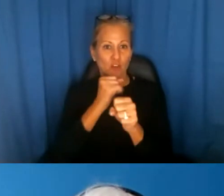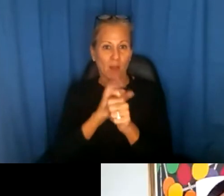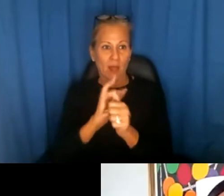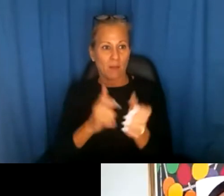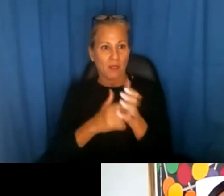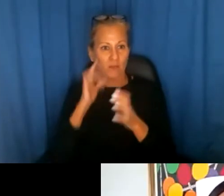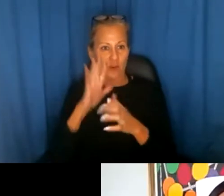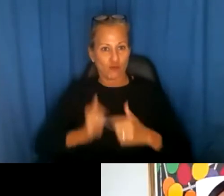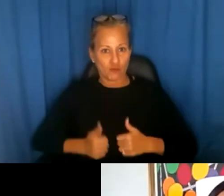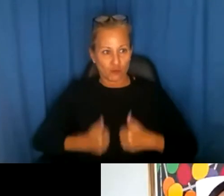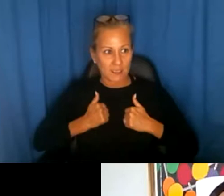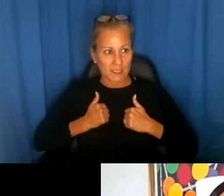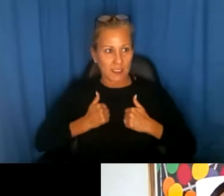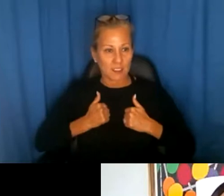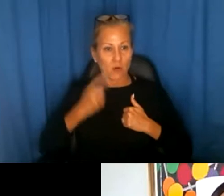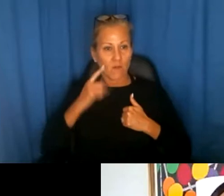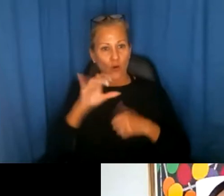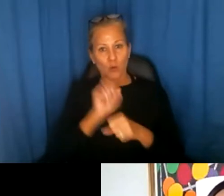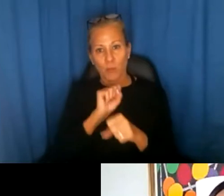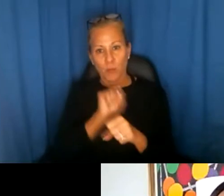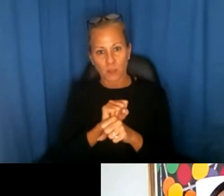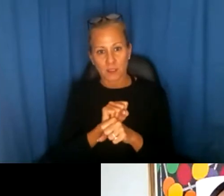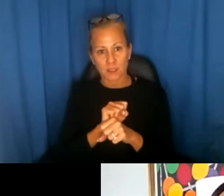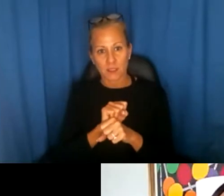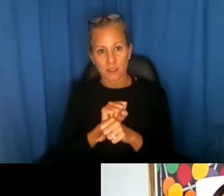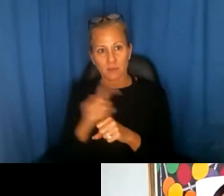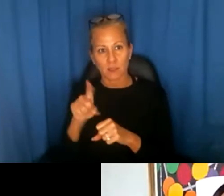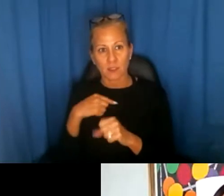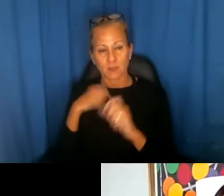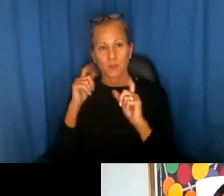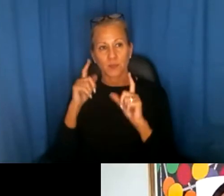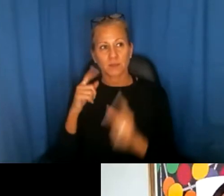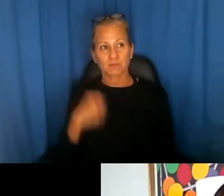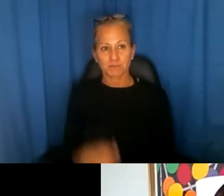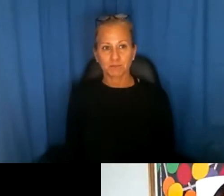for your residents or for your employees either. So I'm surprised to hear that.